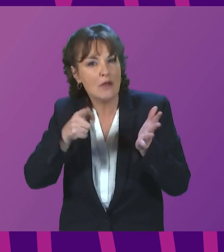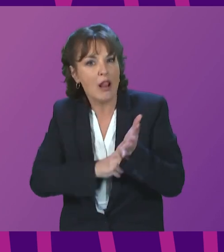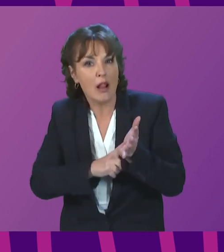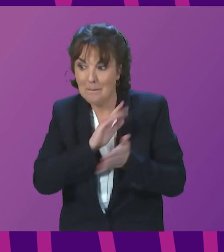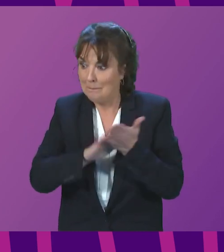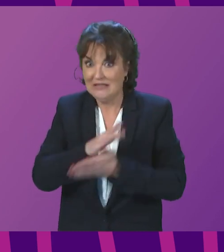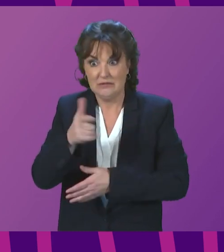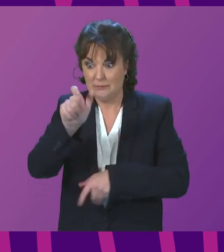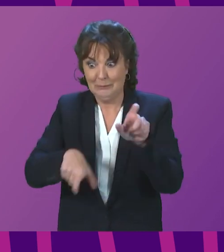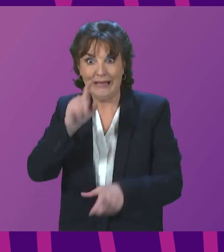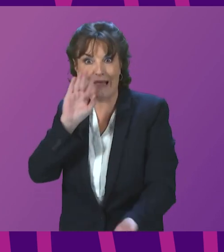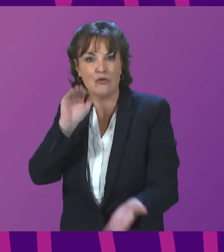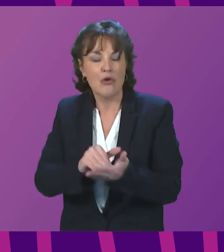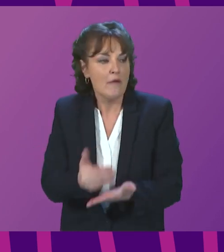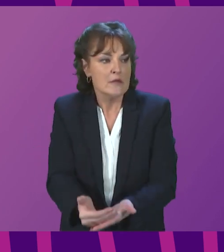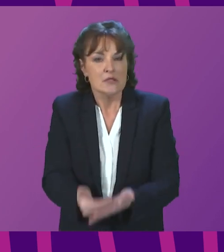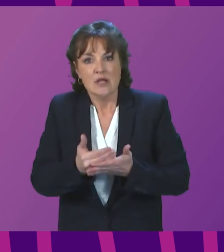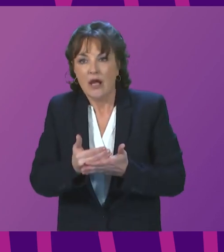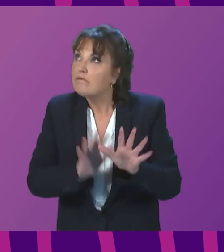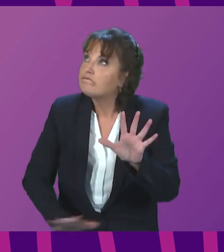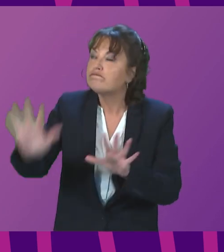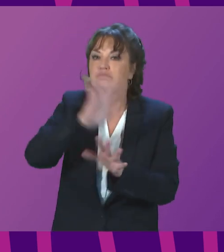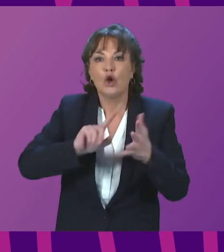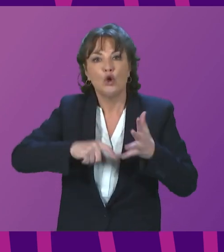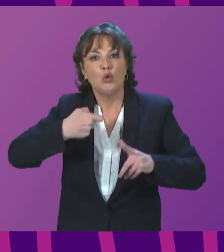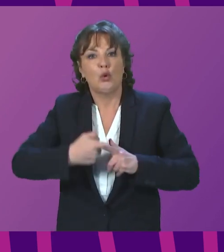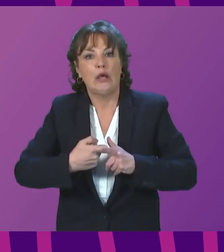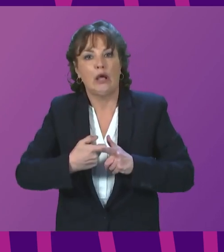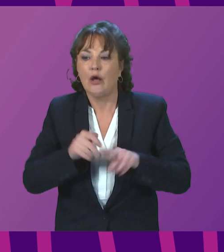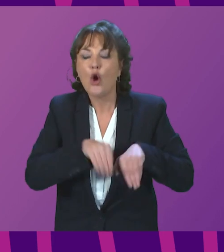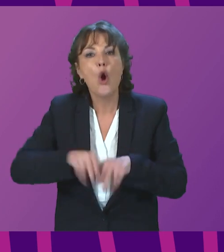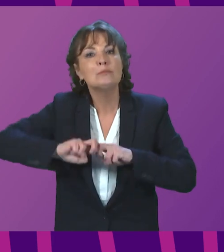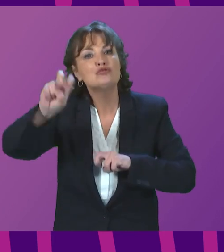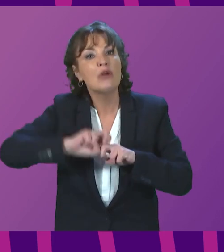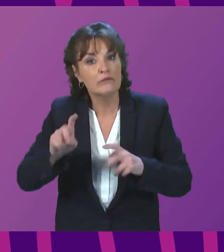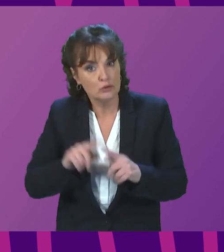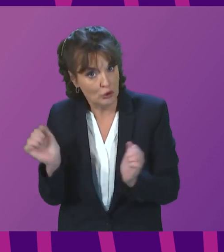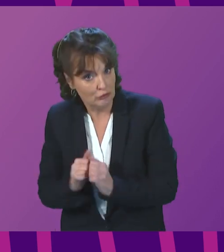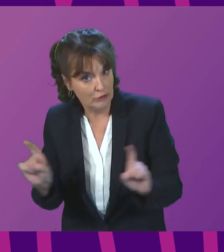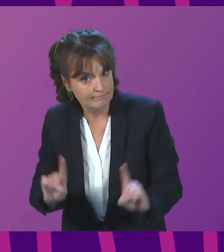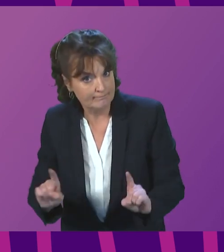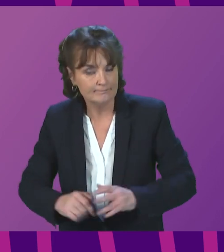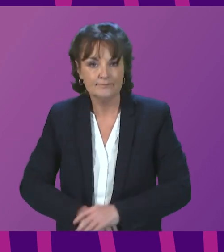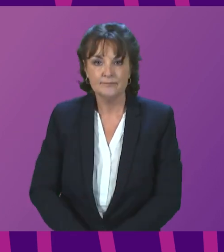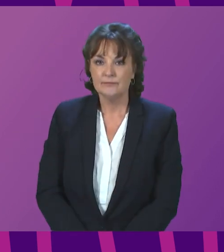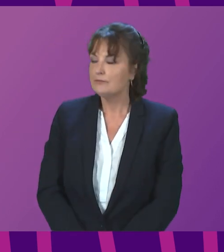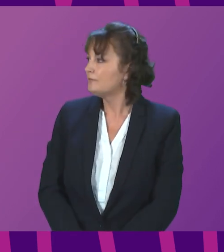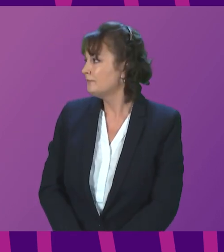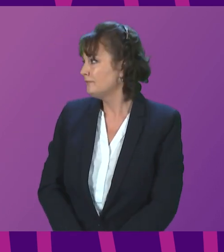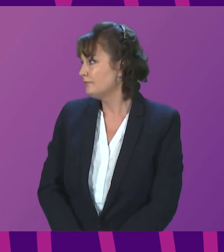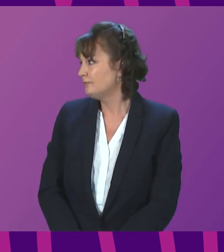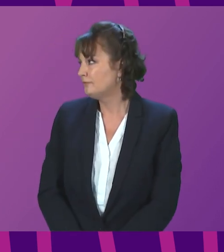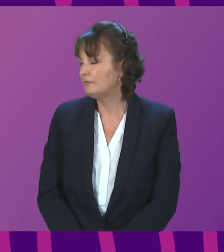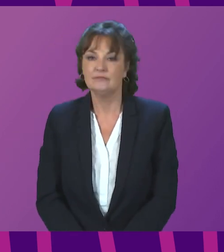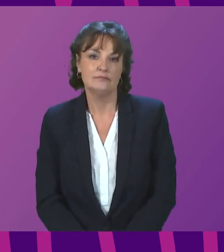can securely settle anywhere across the UK's common travel area. First Minister. Yes,